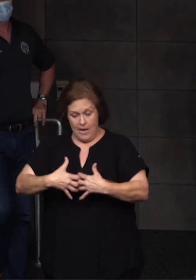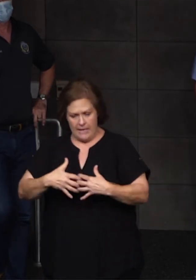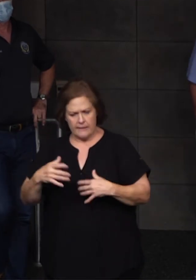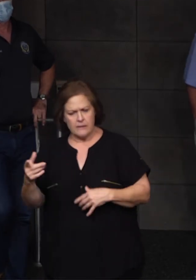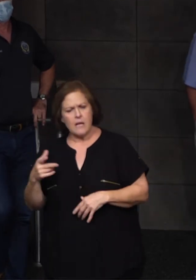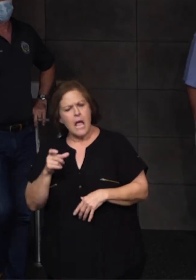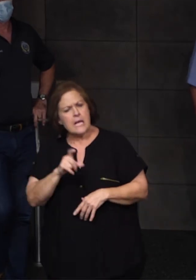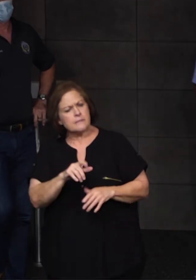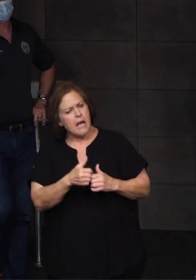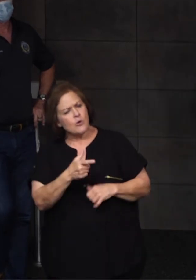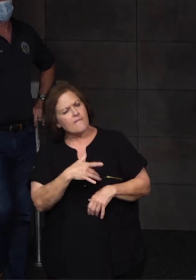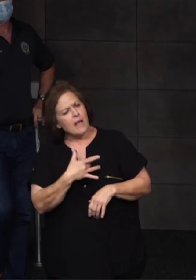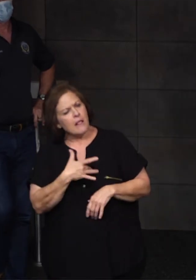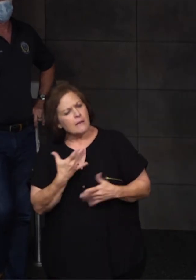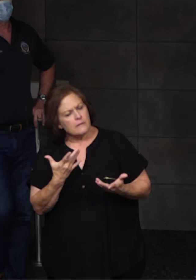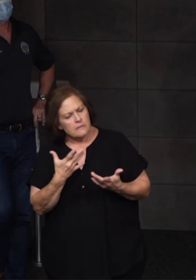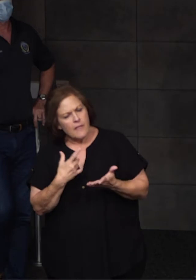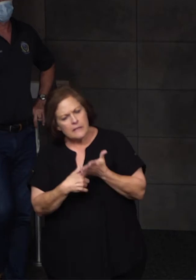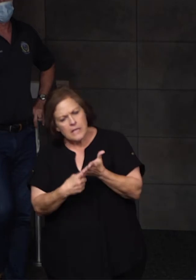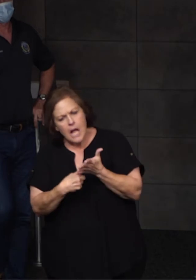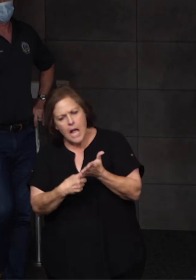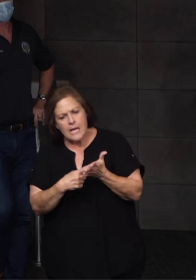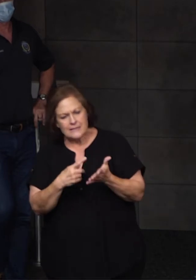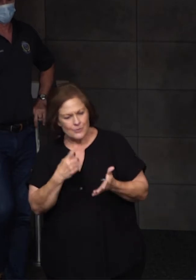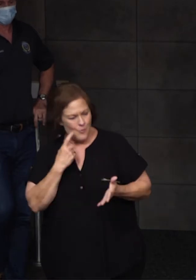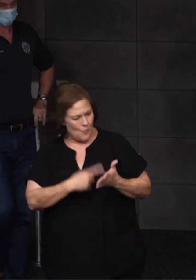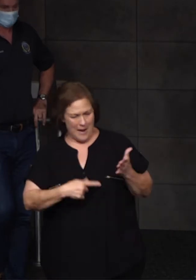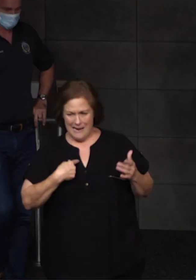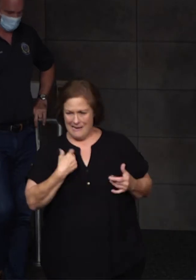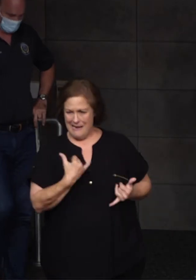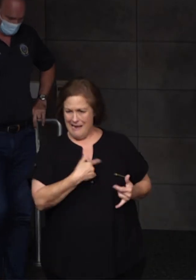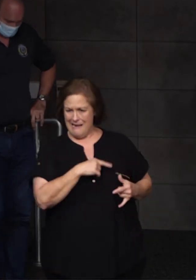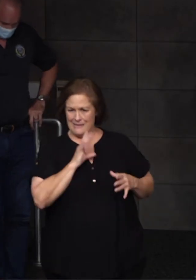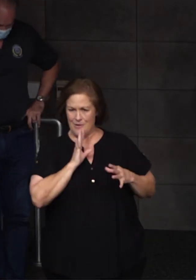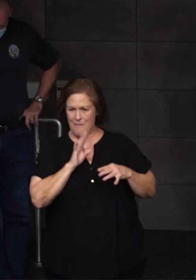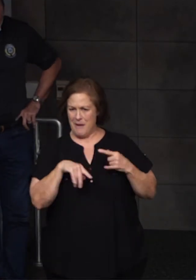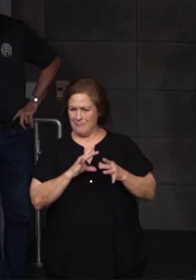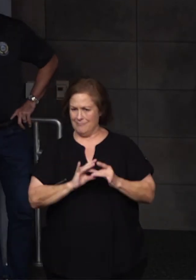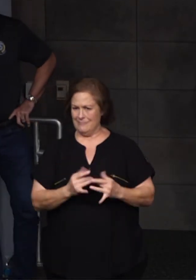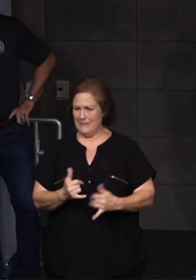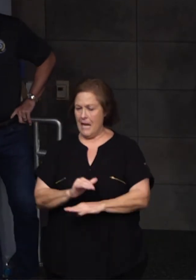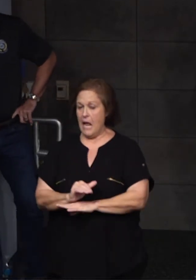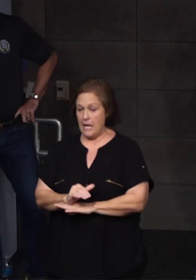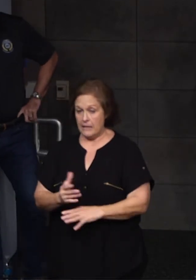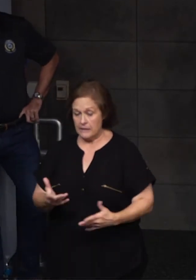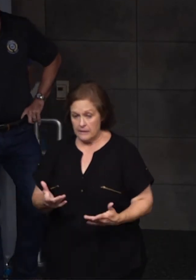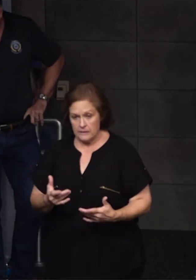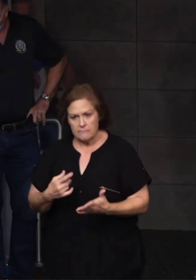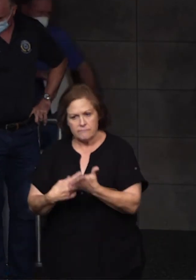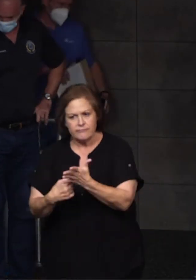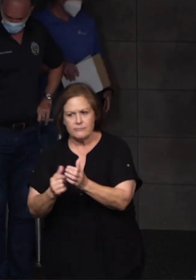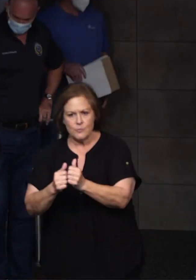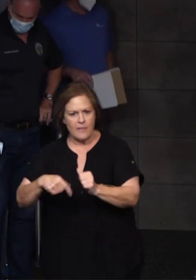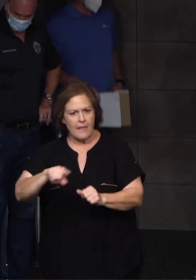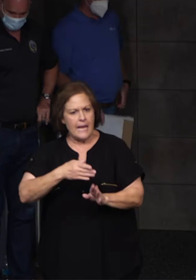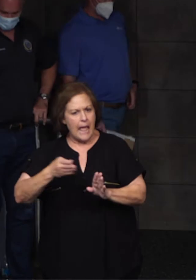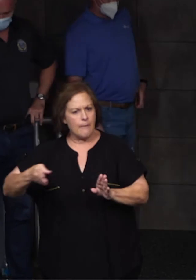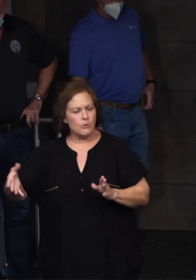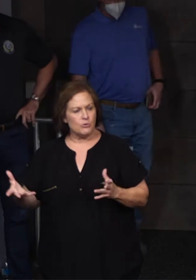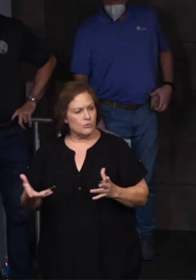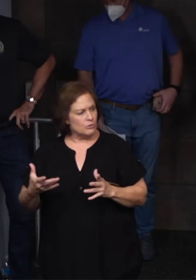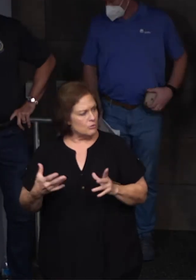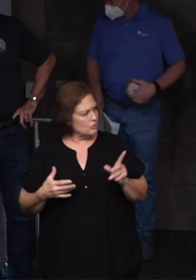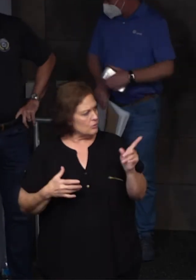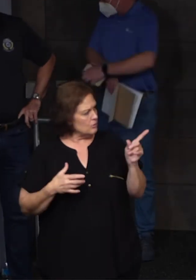Ask them how they're feeling. Then discuss the things we're talking about tonight. And then as a side note, I just